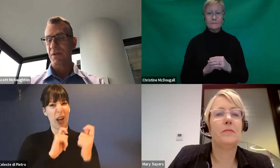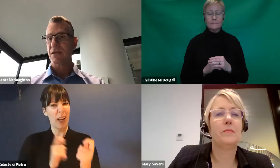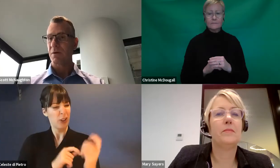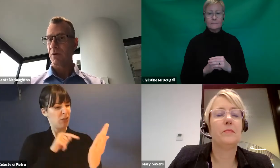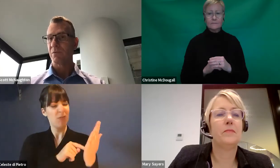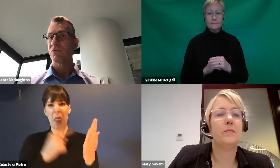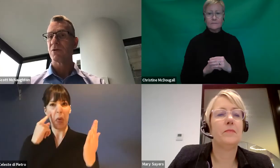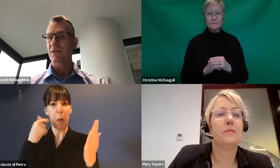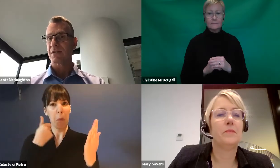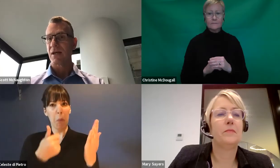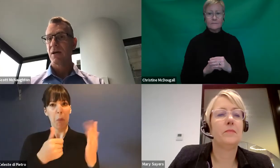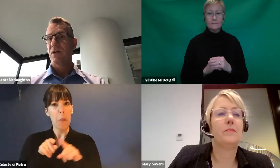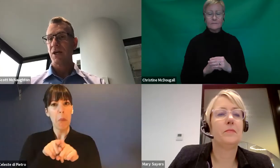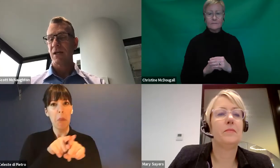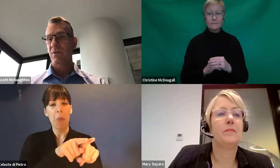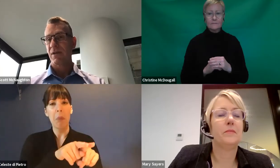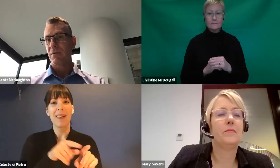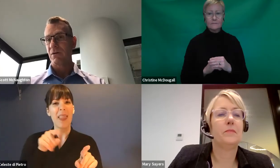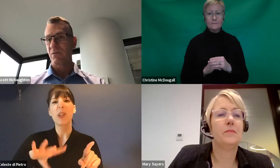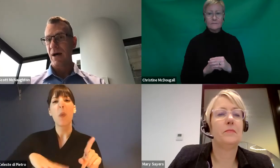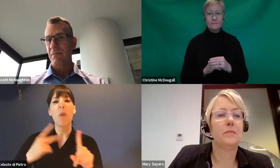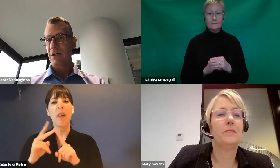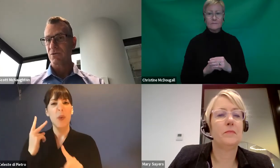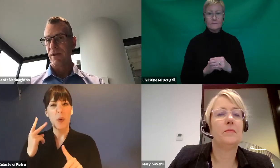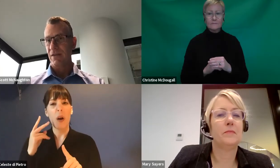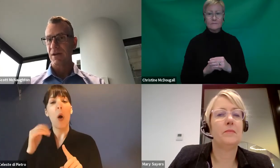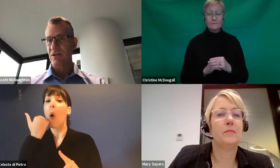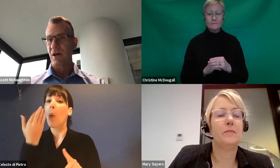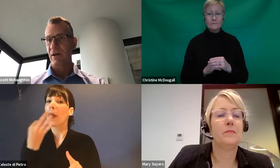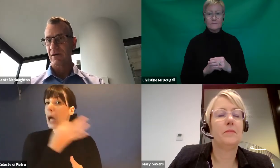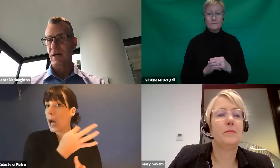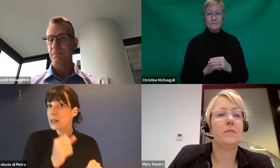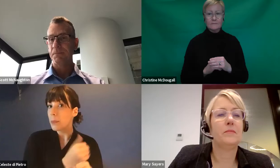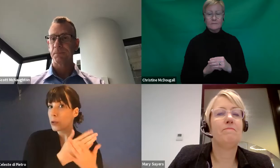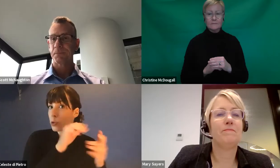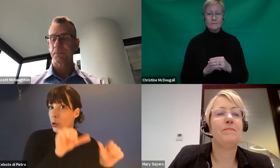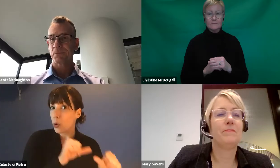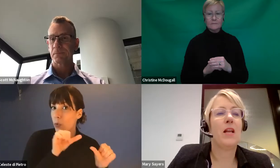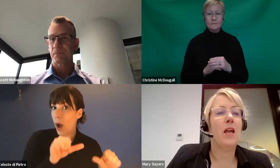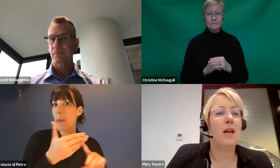reviews with us. But we will, as I said, check in with them along the way to make sure that things are going okay.